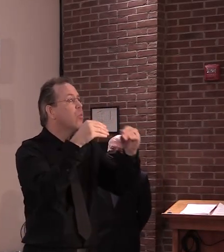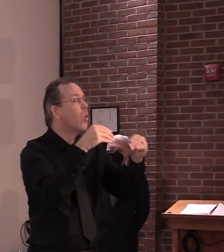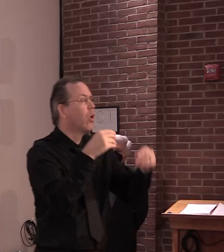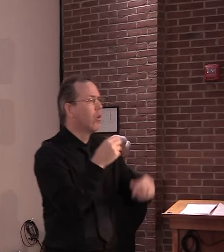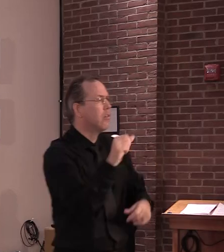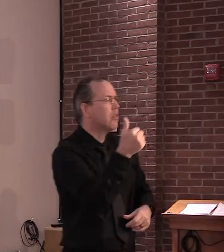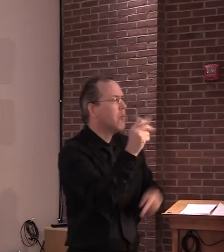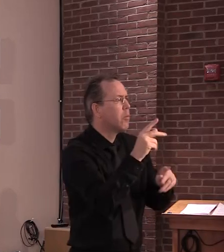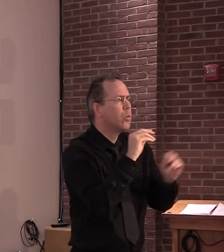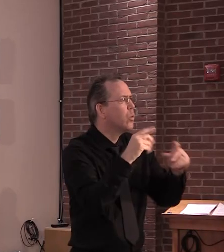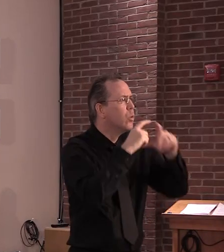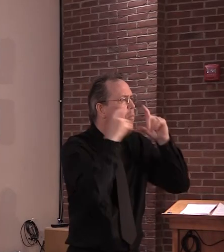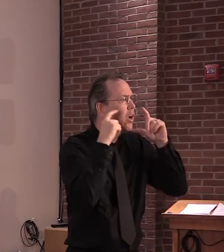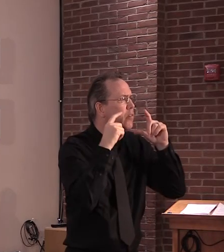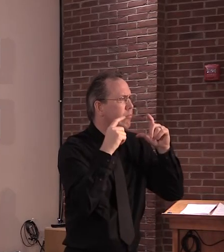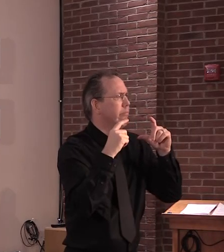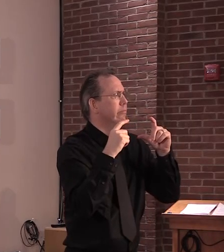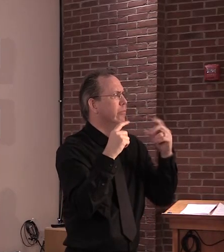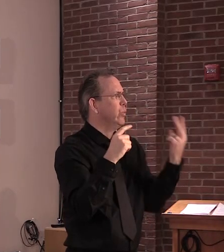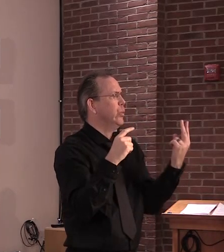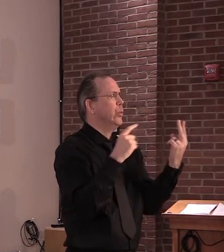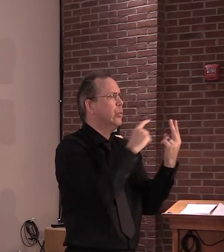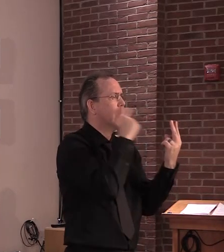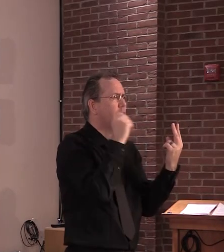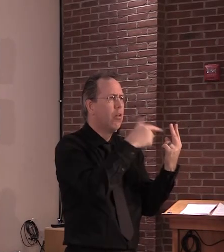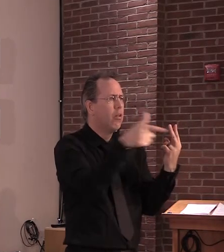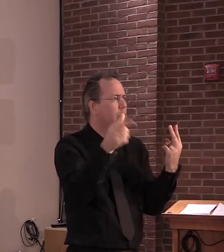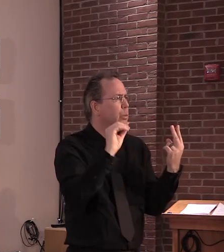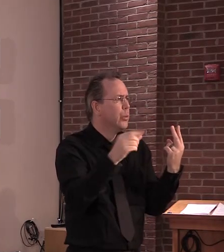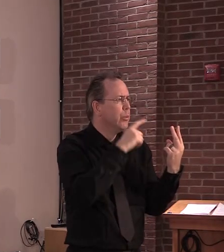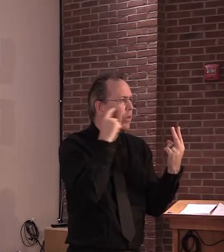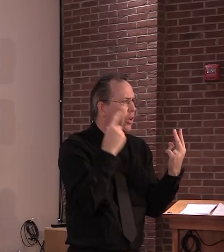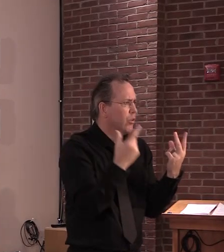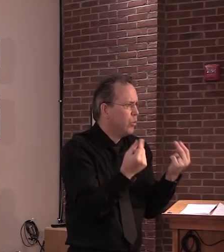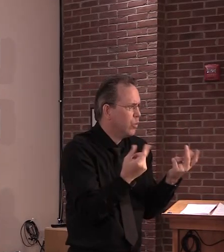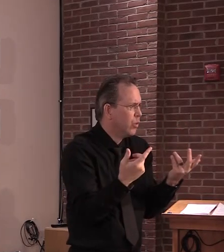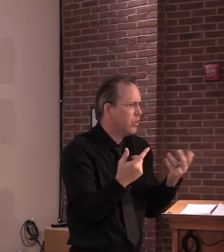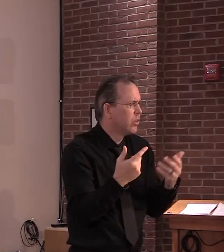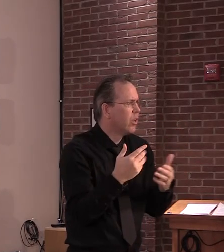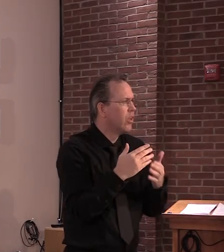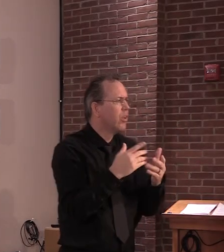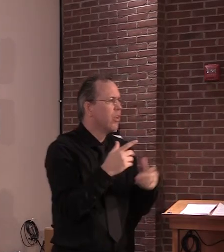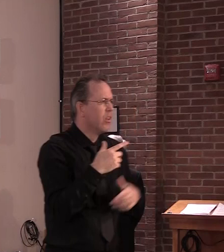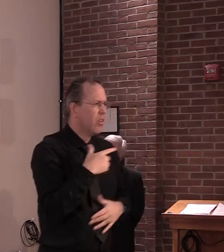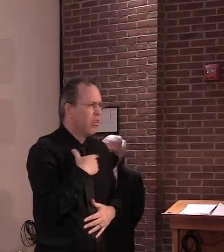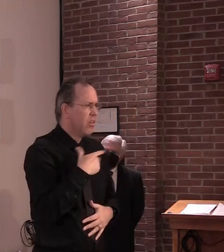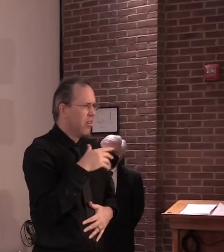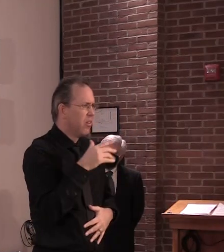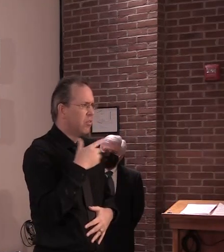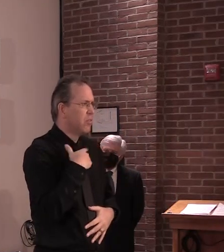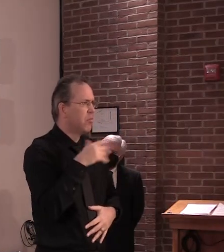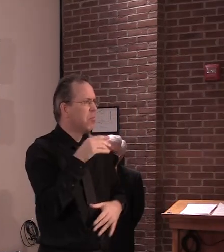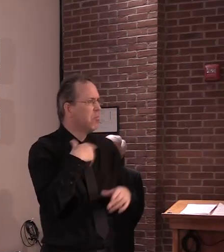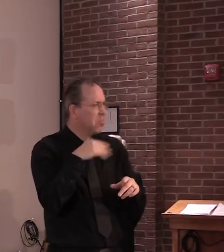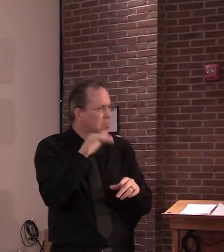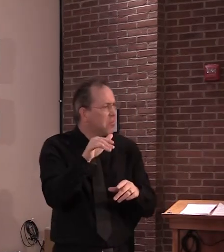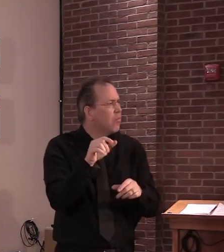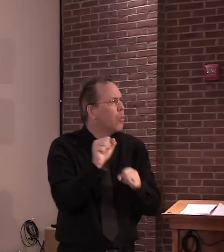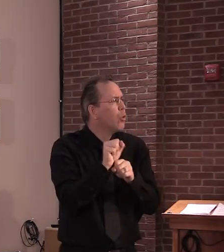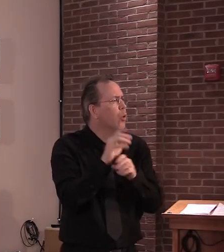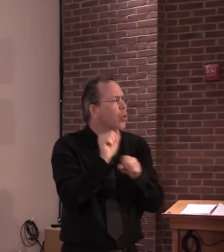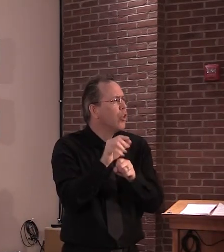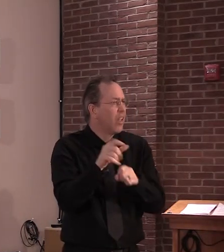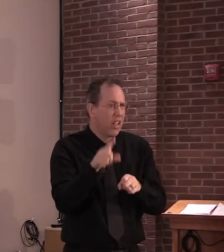I'm just wondering how you're going to be able to somehow get compliance. And